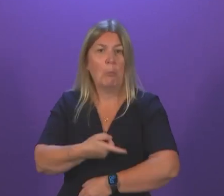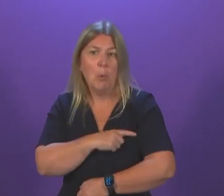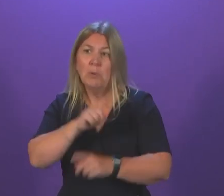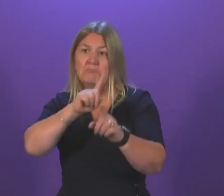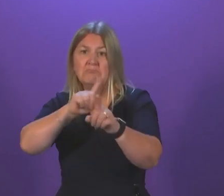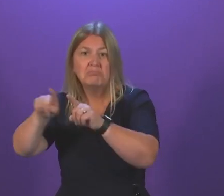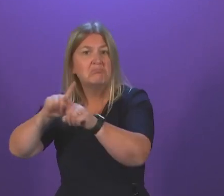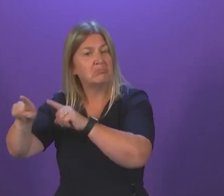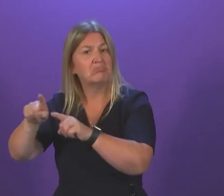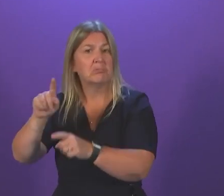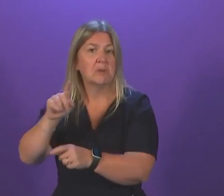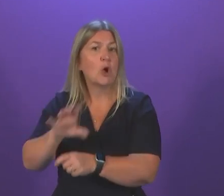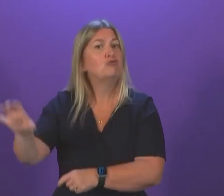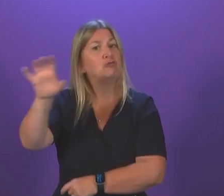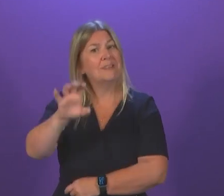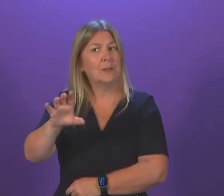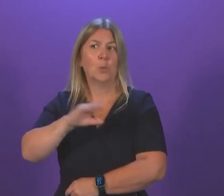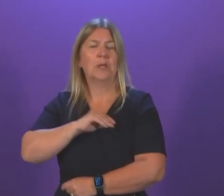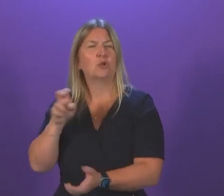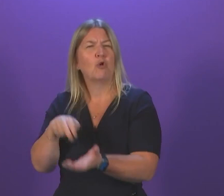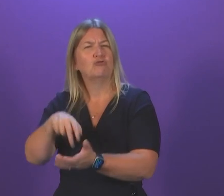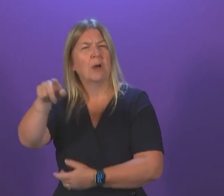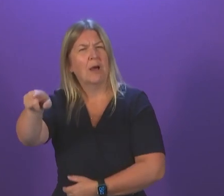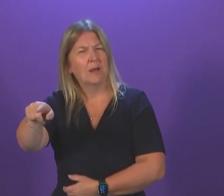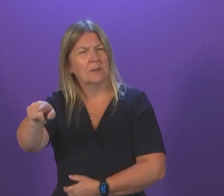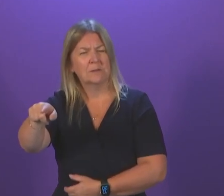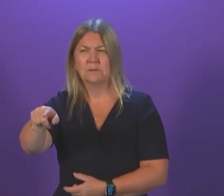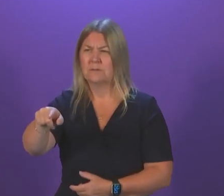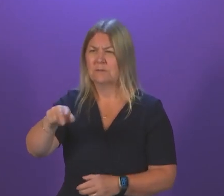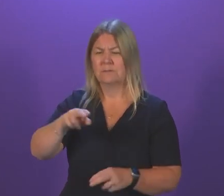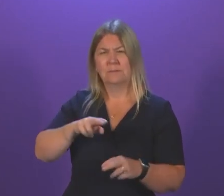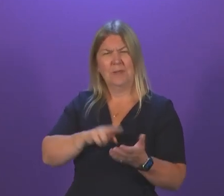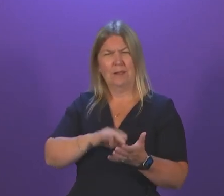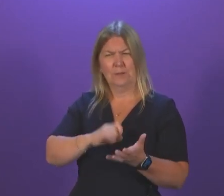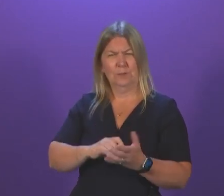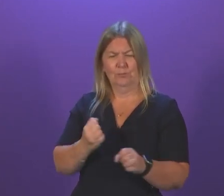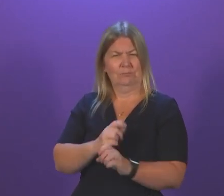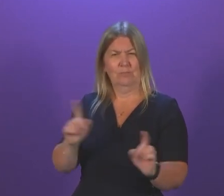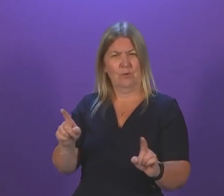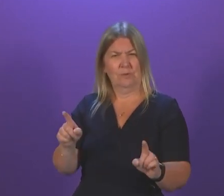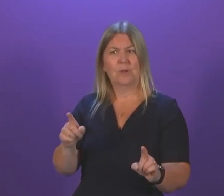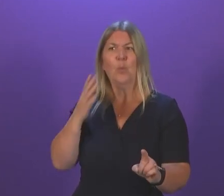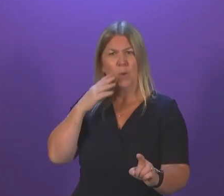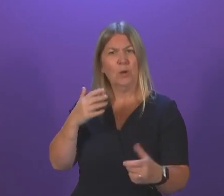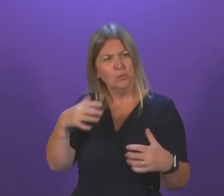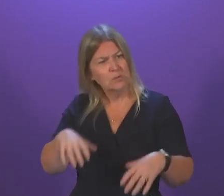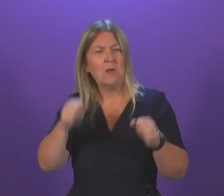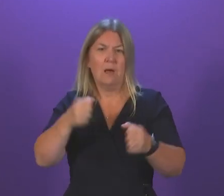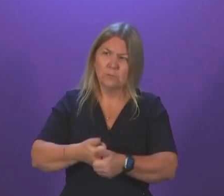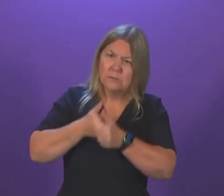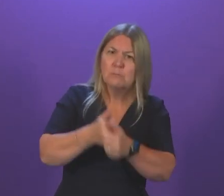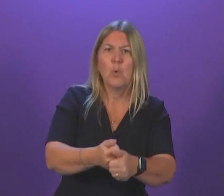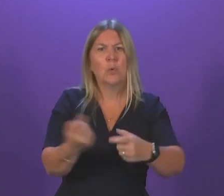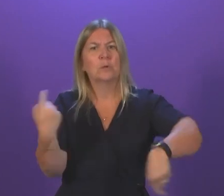what is it going to take to make her come down on the side of a Scottish industry, a Scottish shipyard and Scottish jobs? Or is it the case